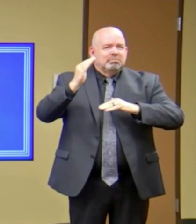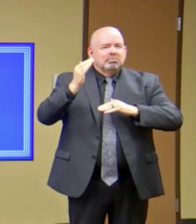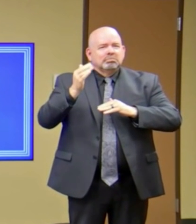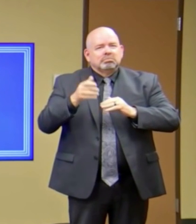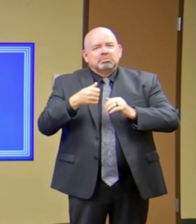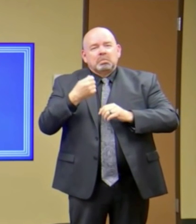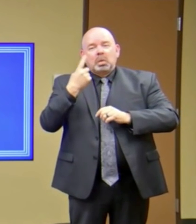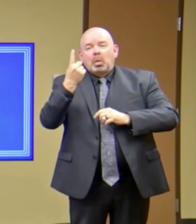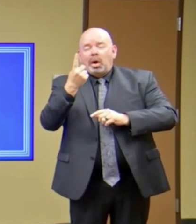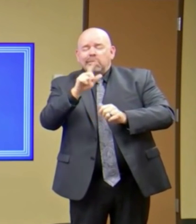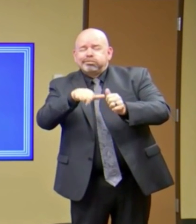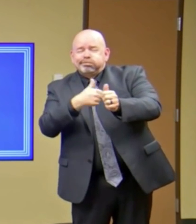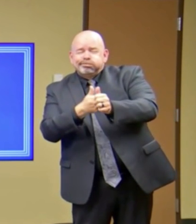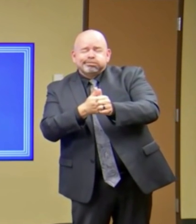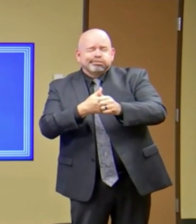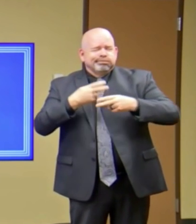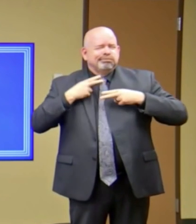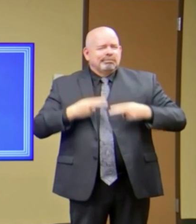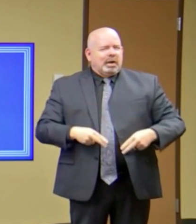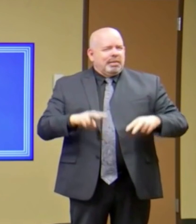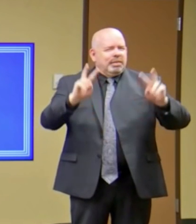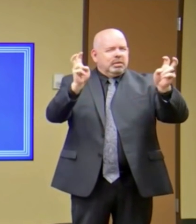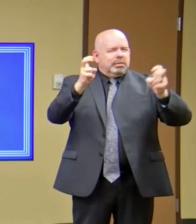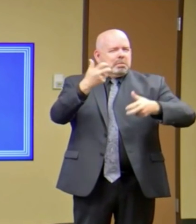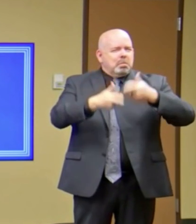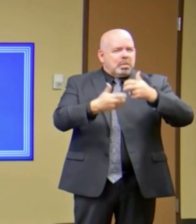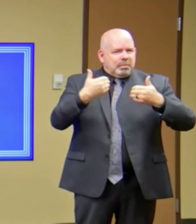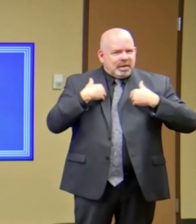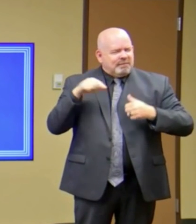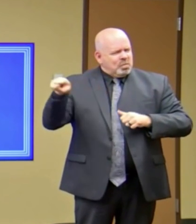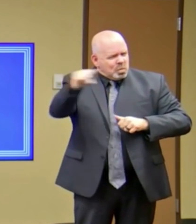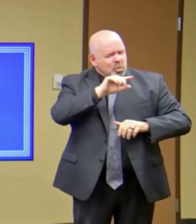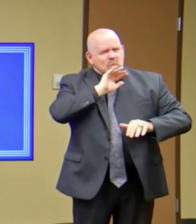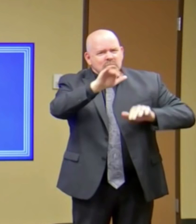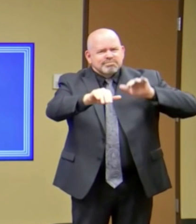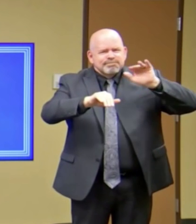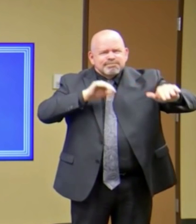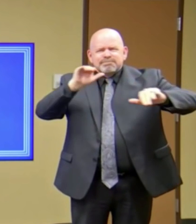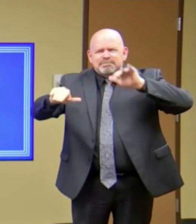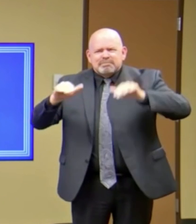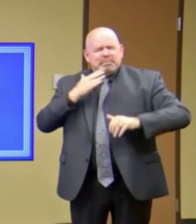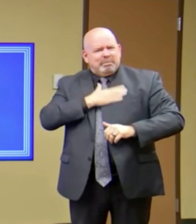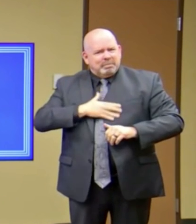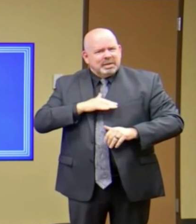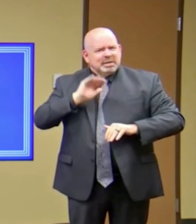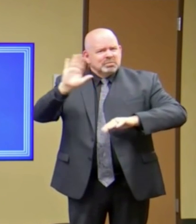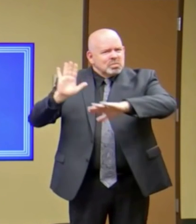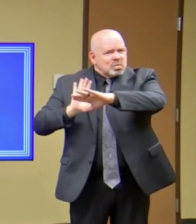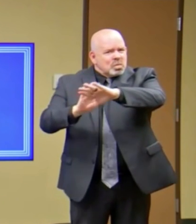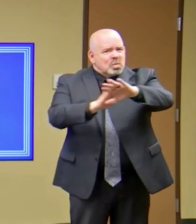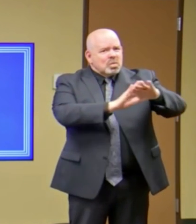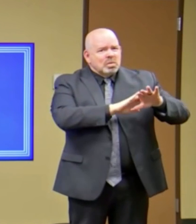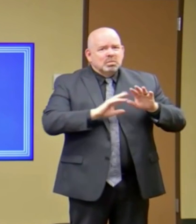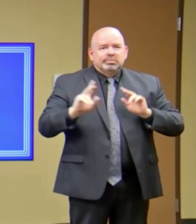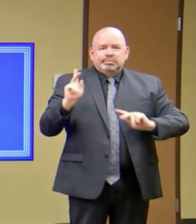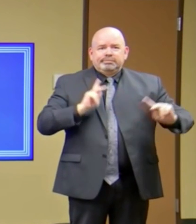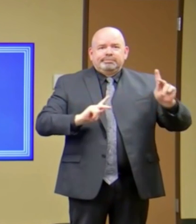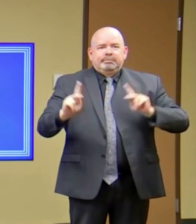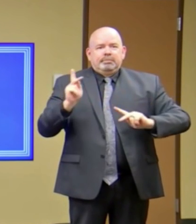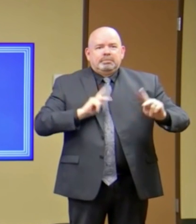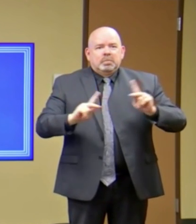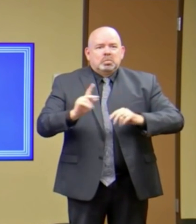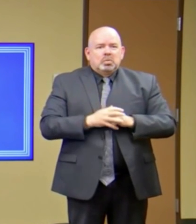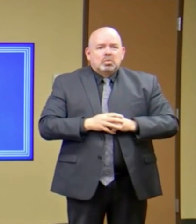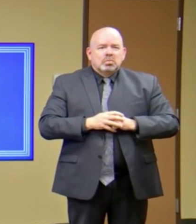keep reminding folks of this, but fully, let's see, what is it today? It is about a third, back up to about a third